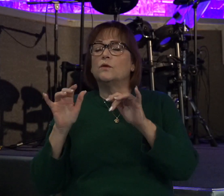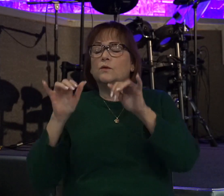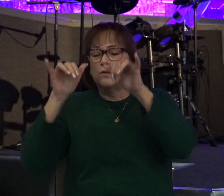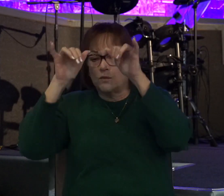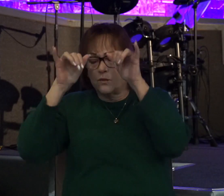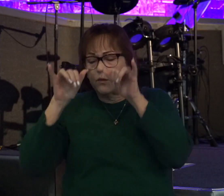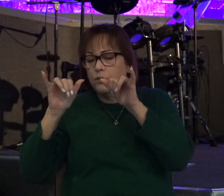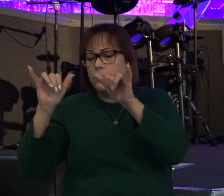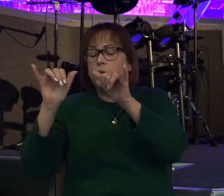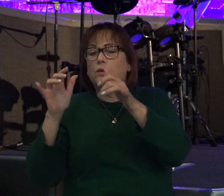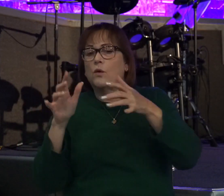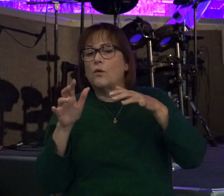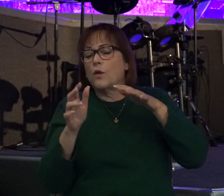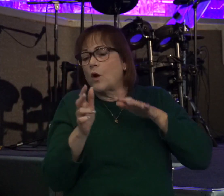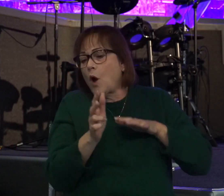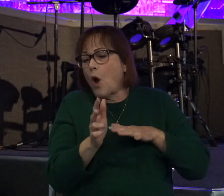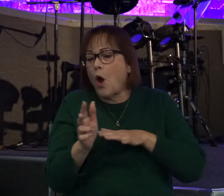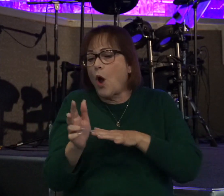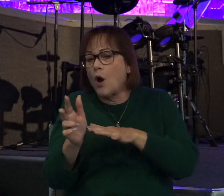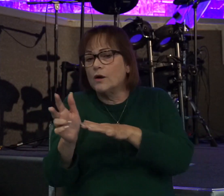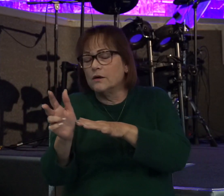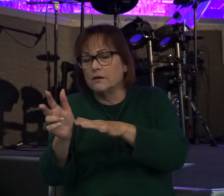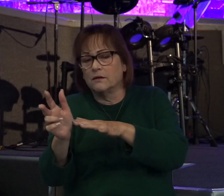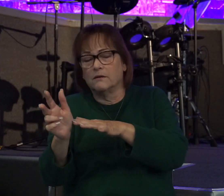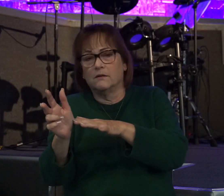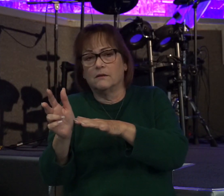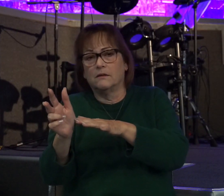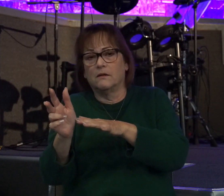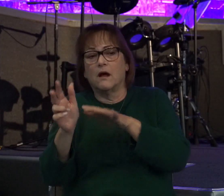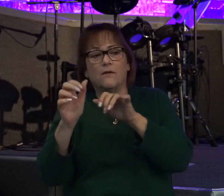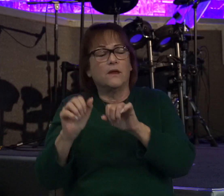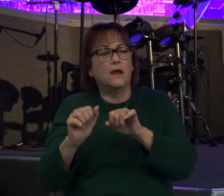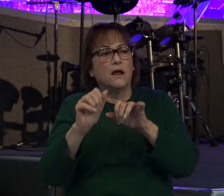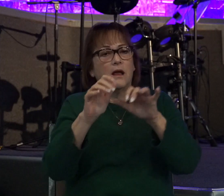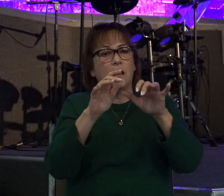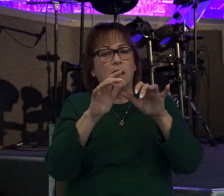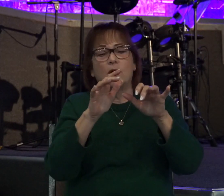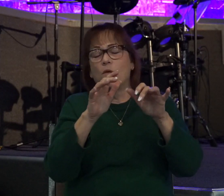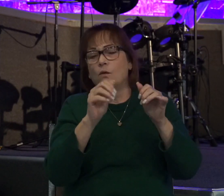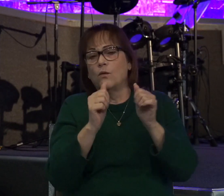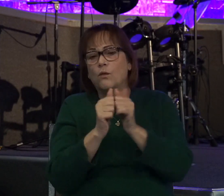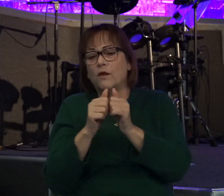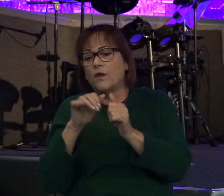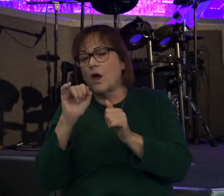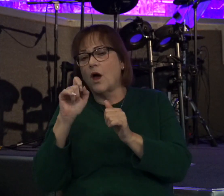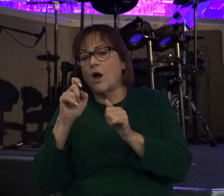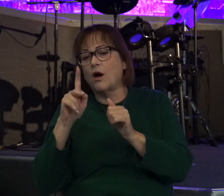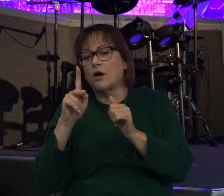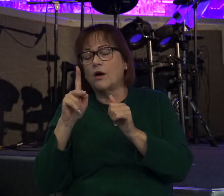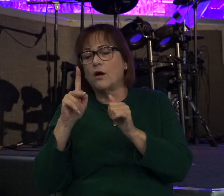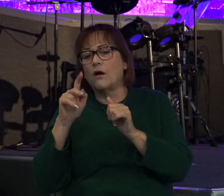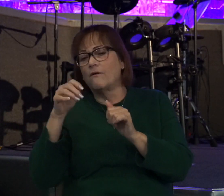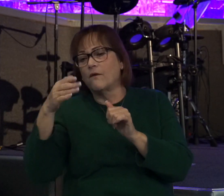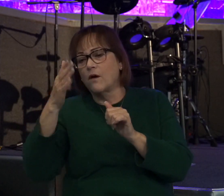of Abinadab, which was on the hill, accompanying the Ark of God. And Ahio went before the Ark.